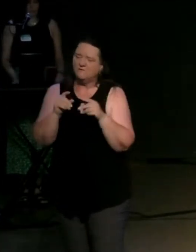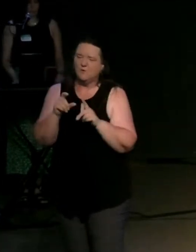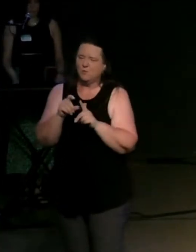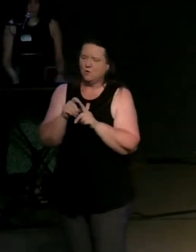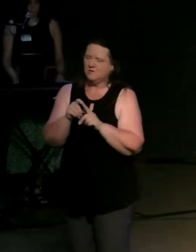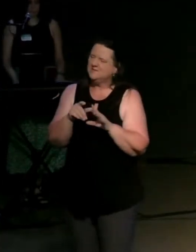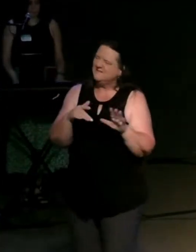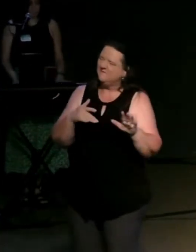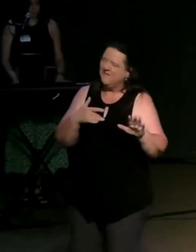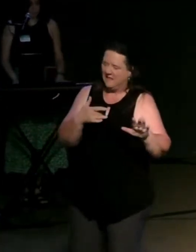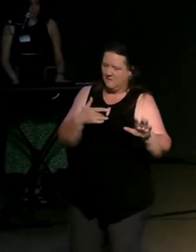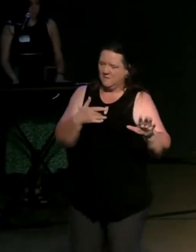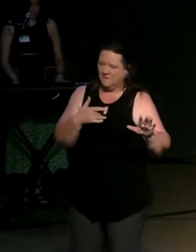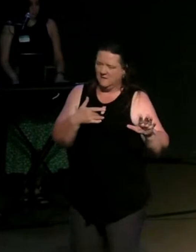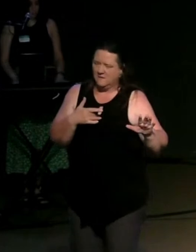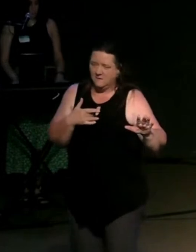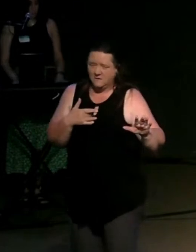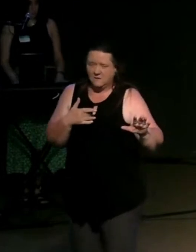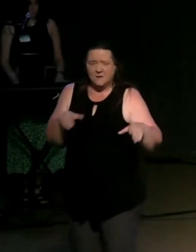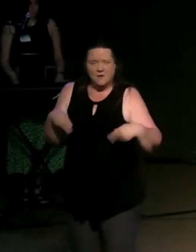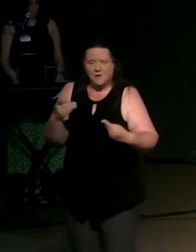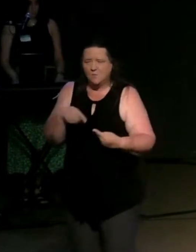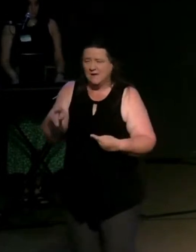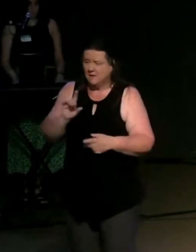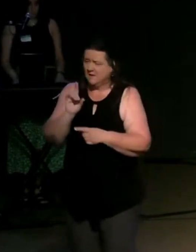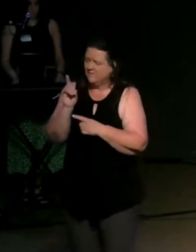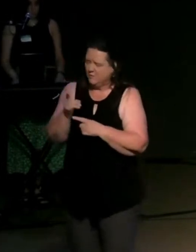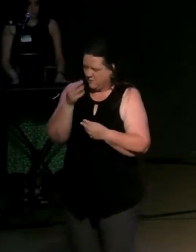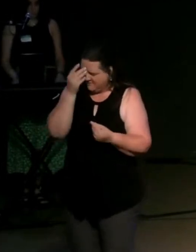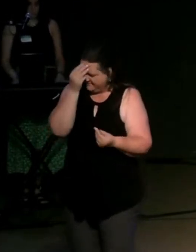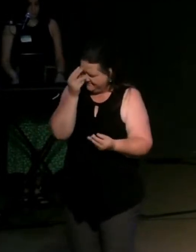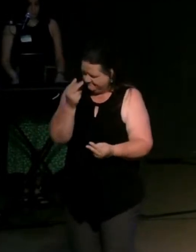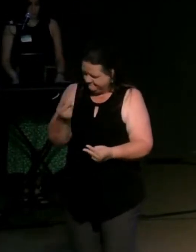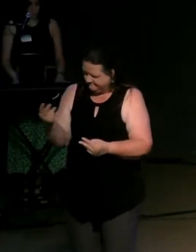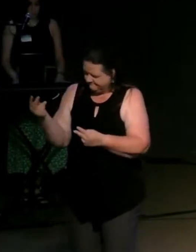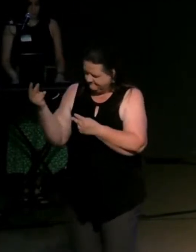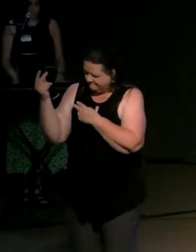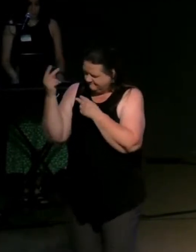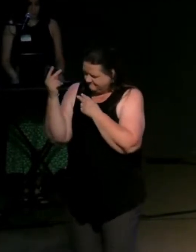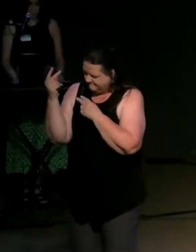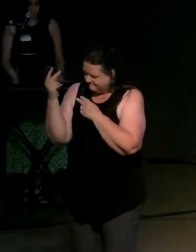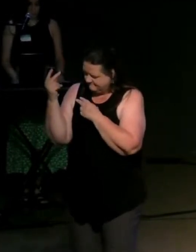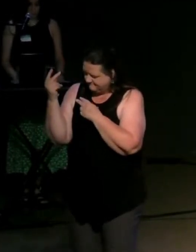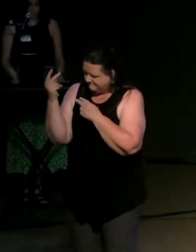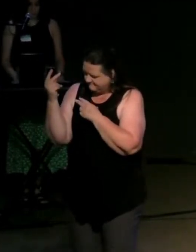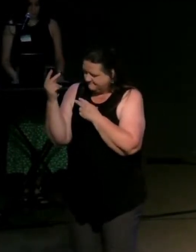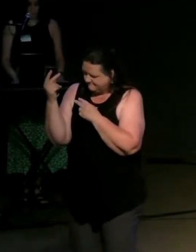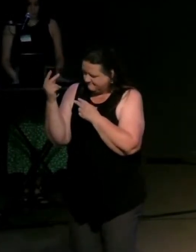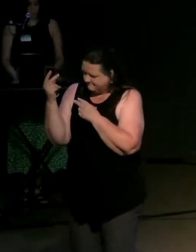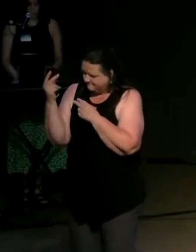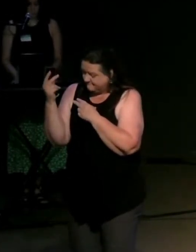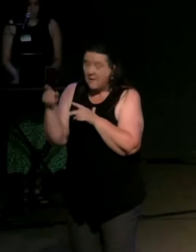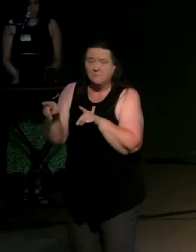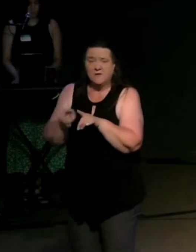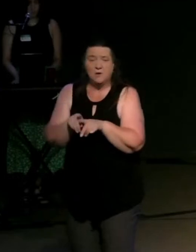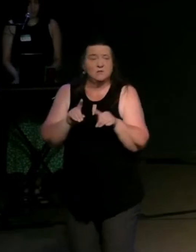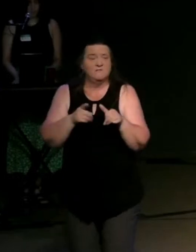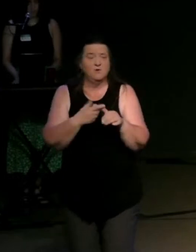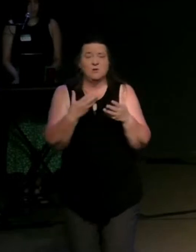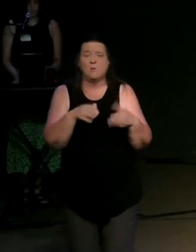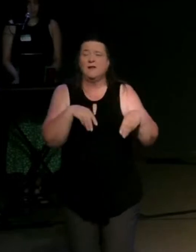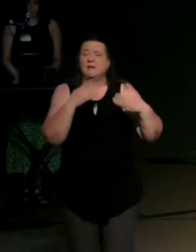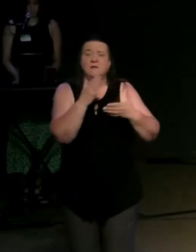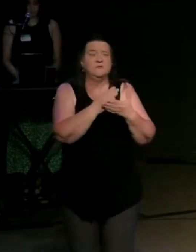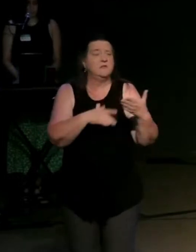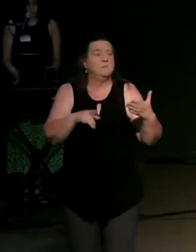in just a moment i want to give you opportunity to reflect as we close but i also want us to give an opportunity to to meet jesus